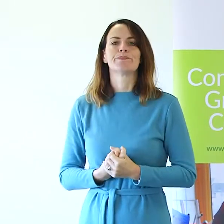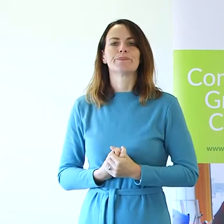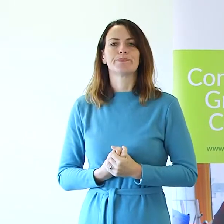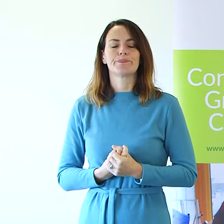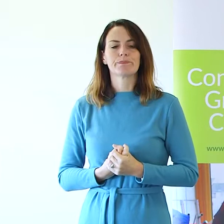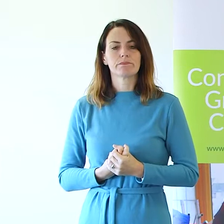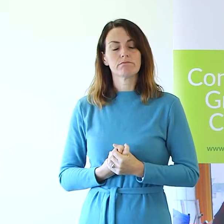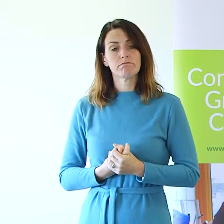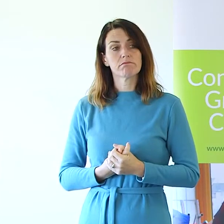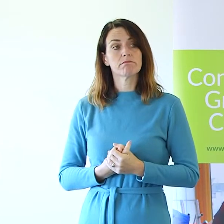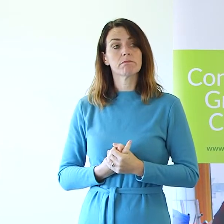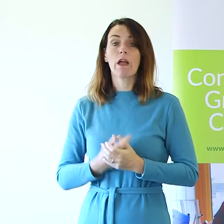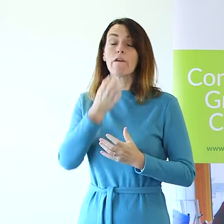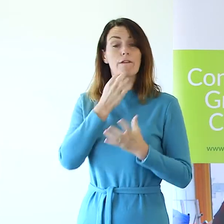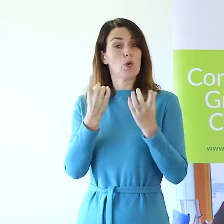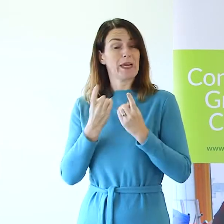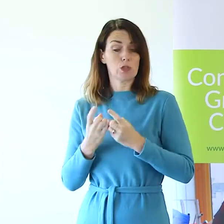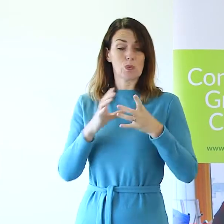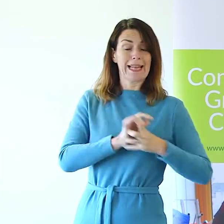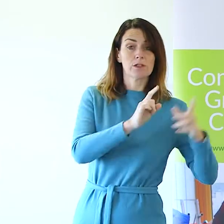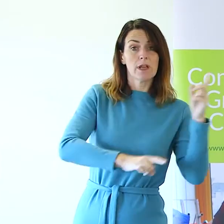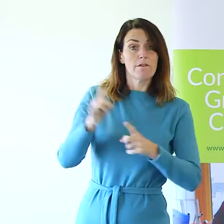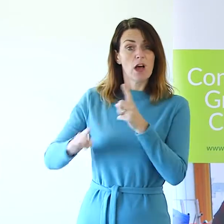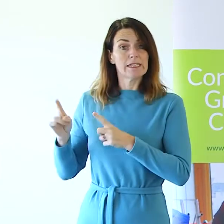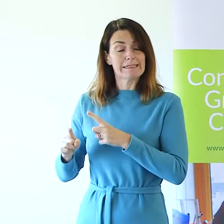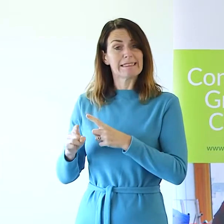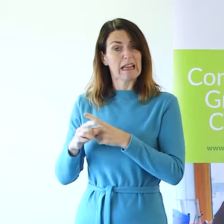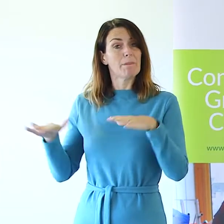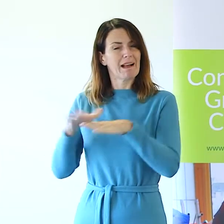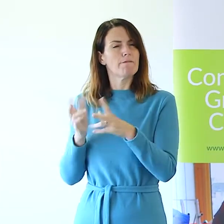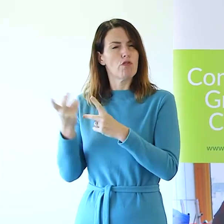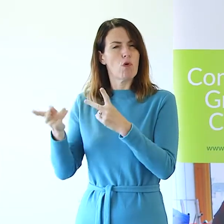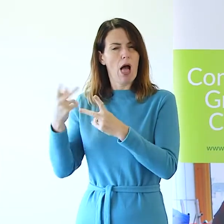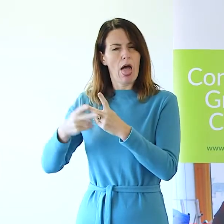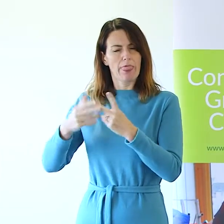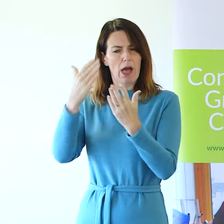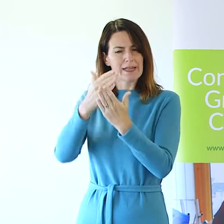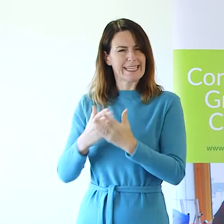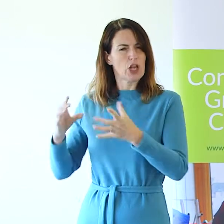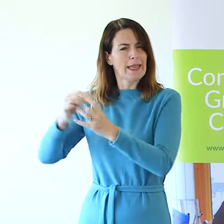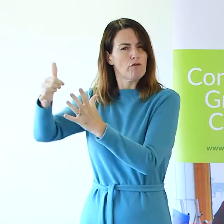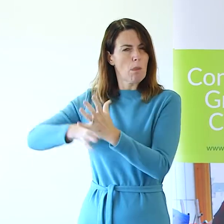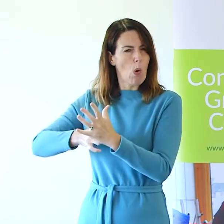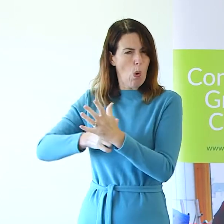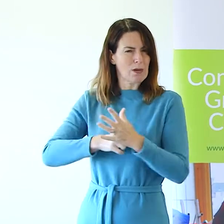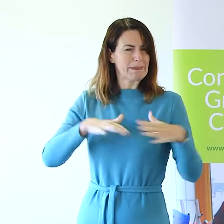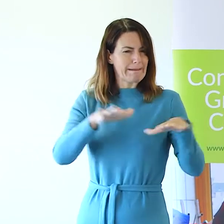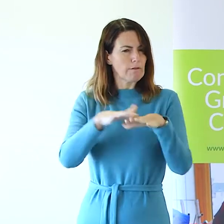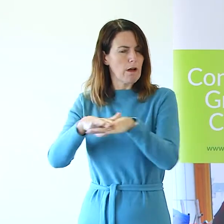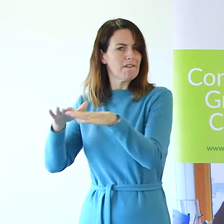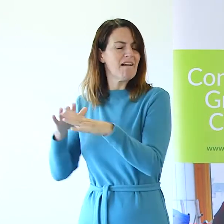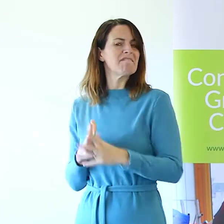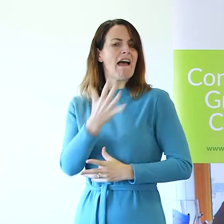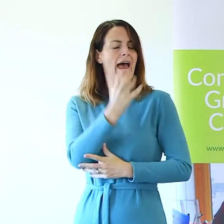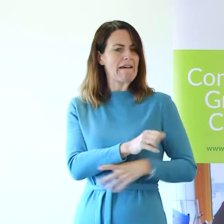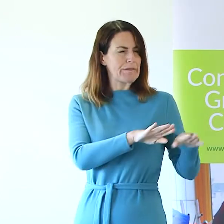Some of the issues around diversity have been included in other sections of the report. This is to show the intersectionality